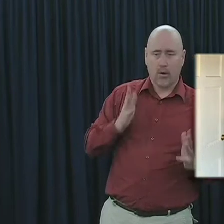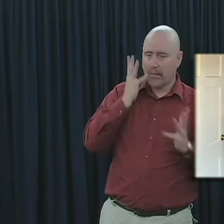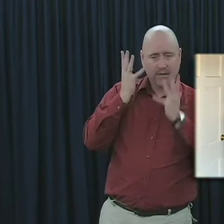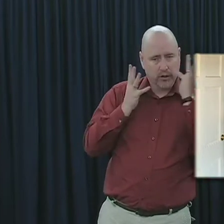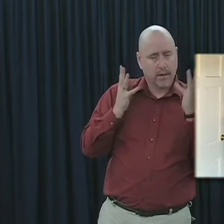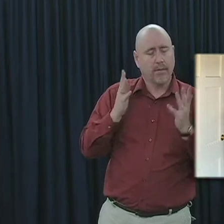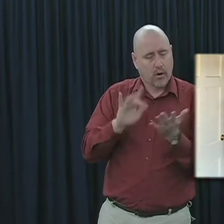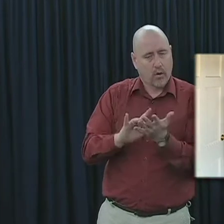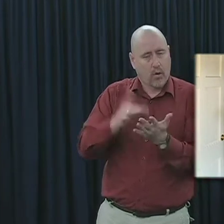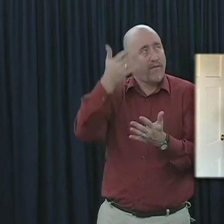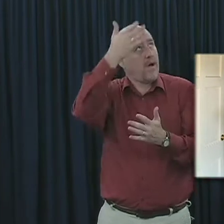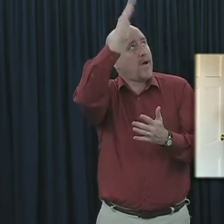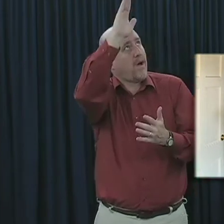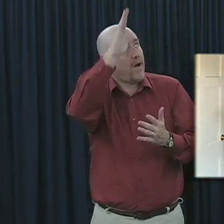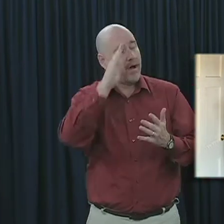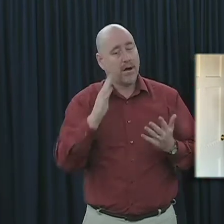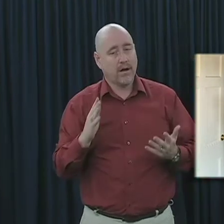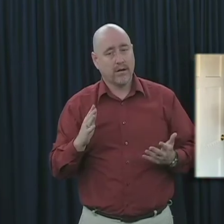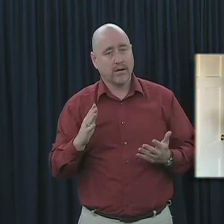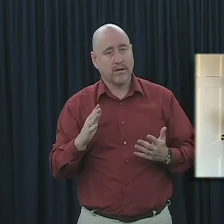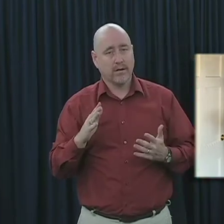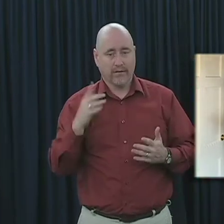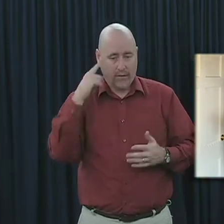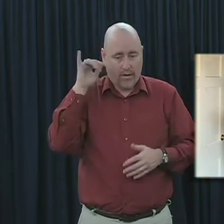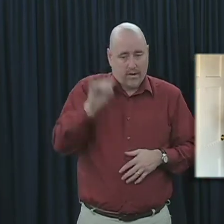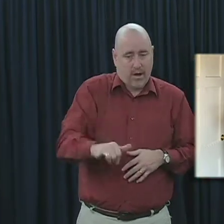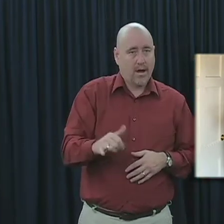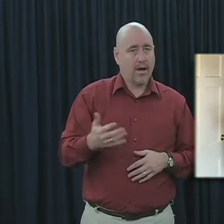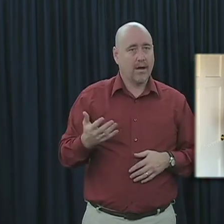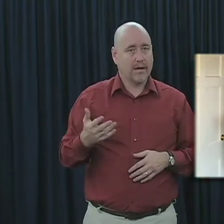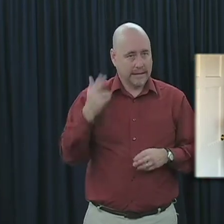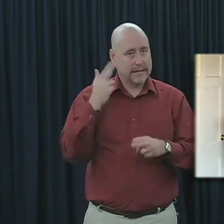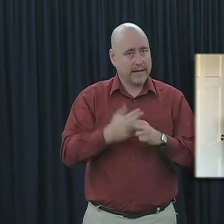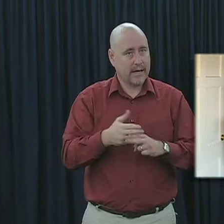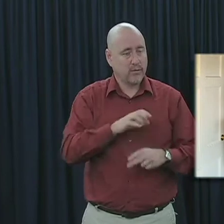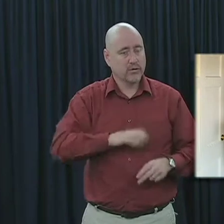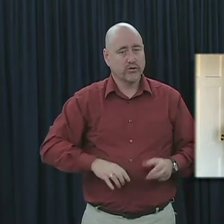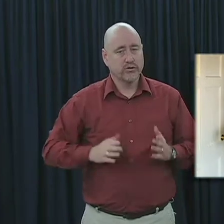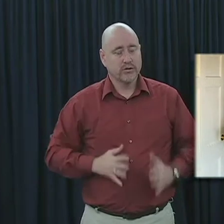ashamed, but let him glorify God in this behalf, that is in the name, Christian.